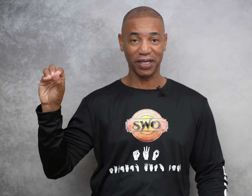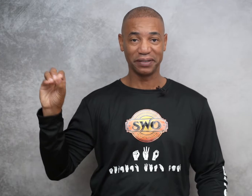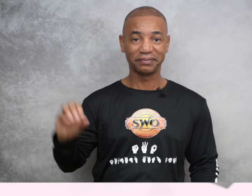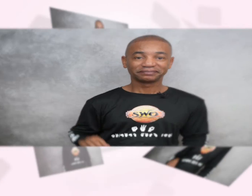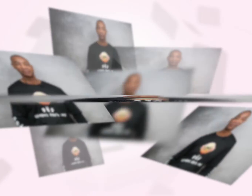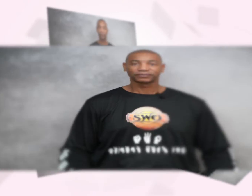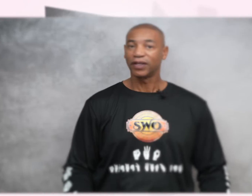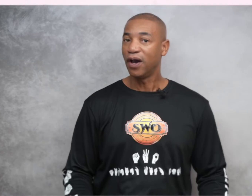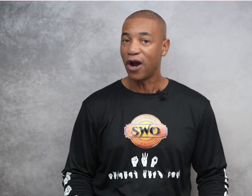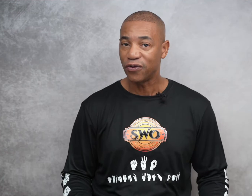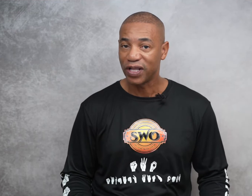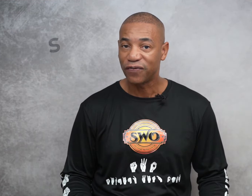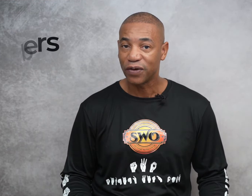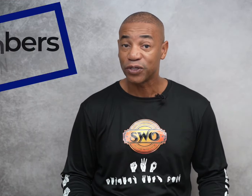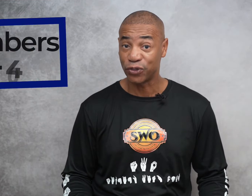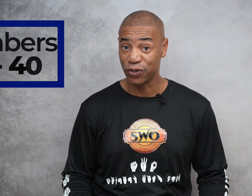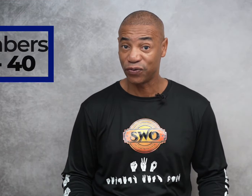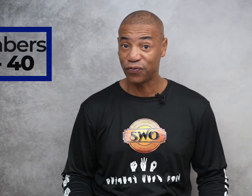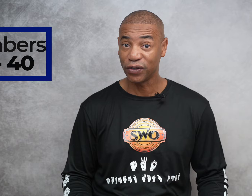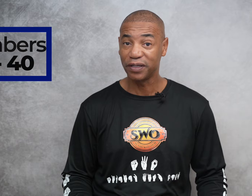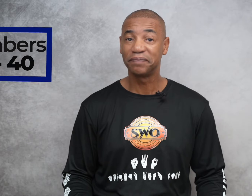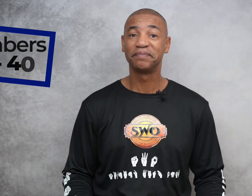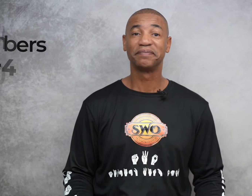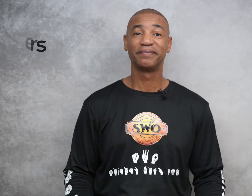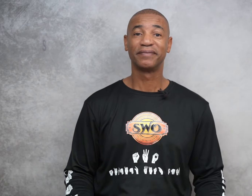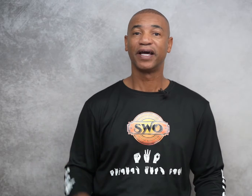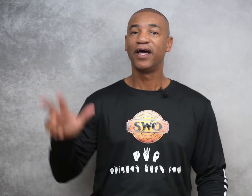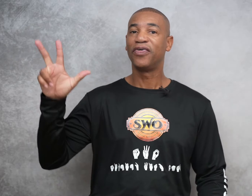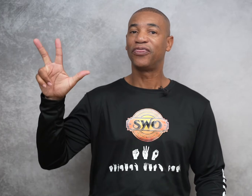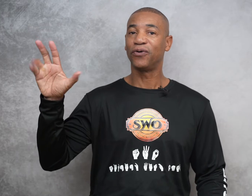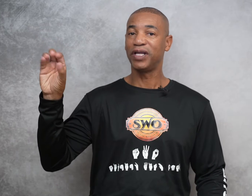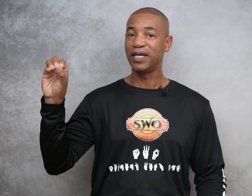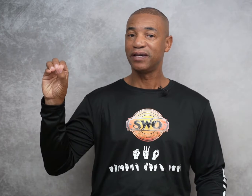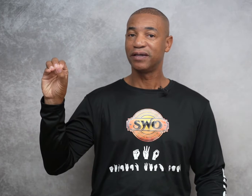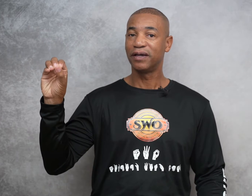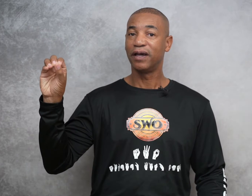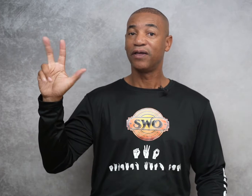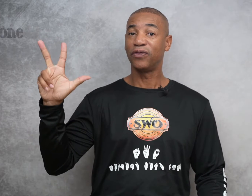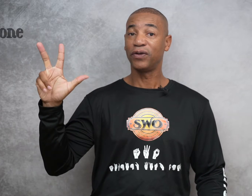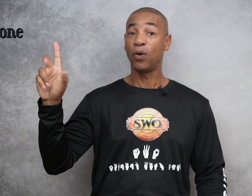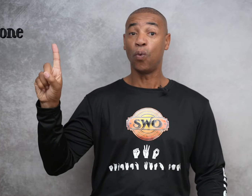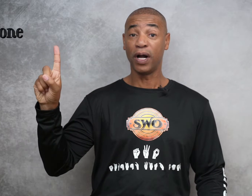Are you ready for numbers 30 through 40? 30, 31,